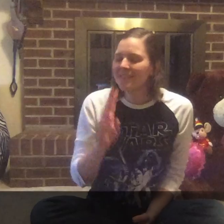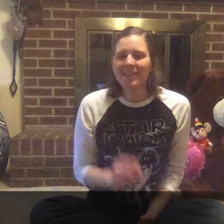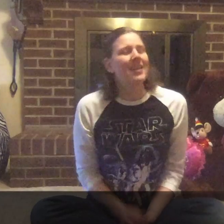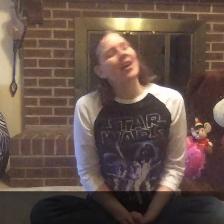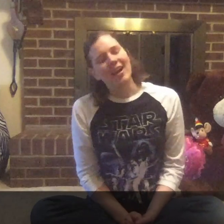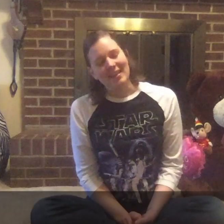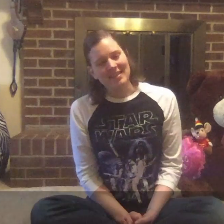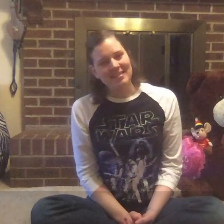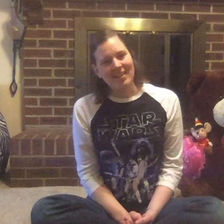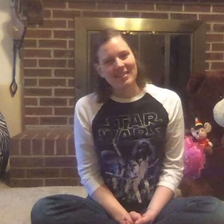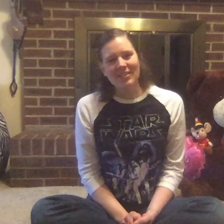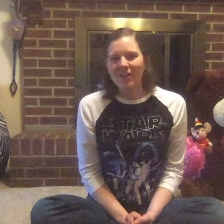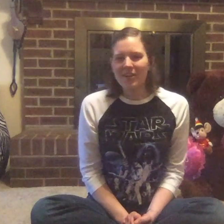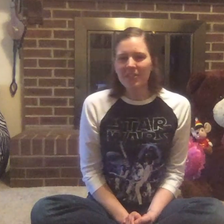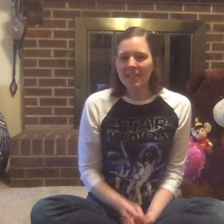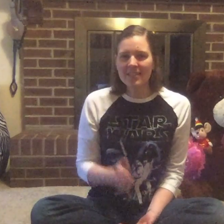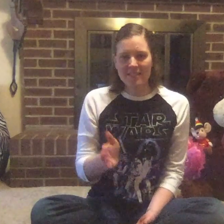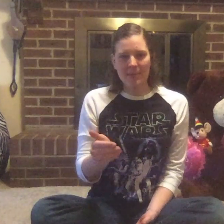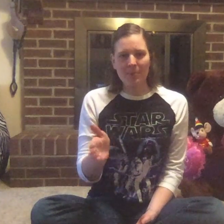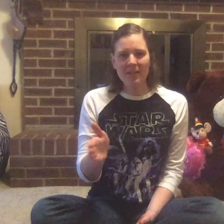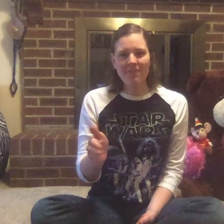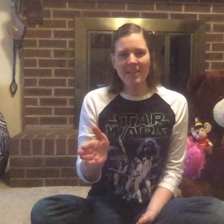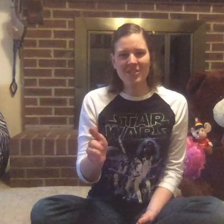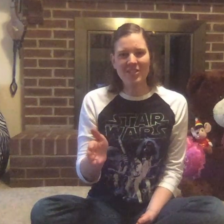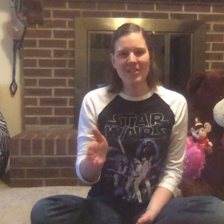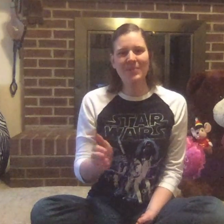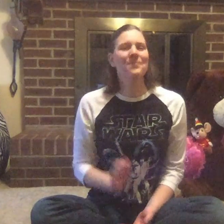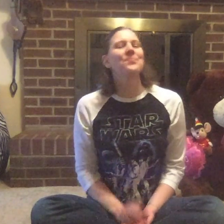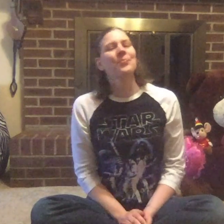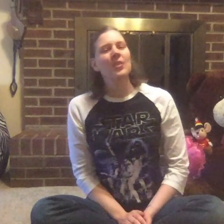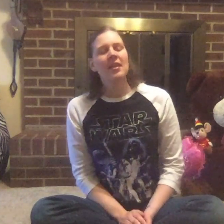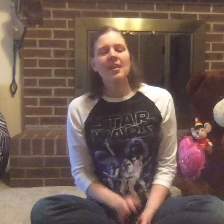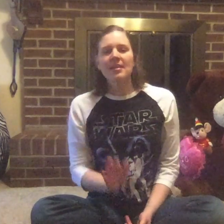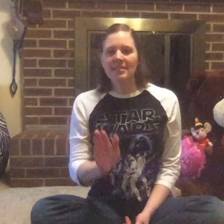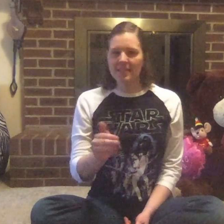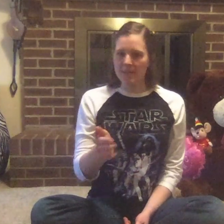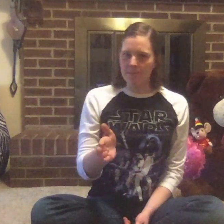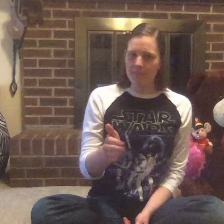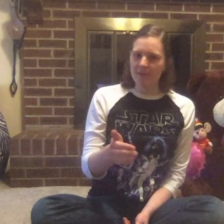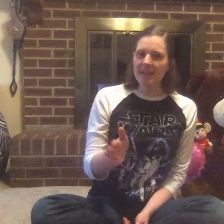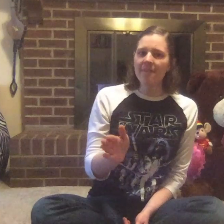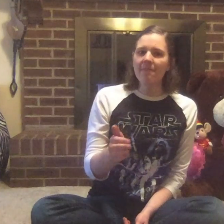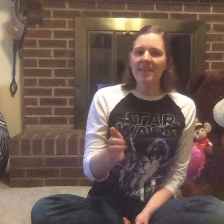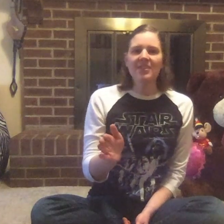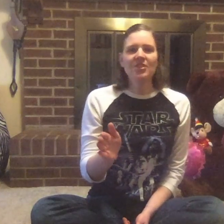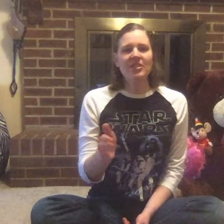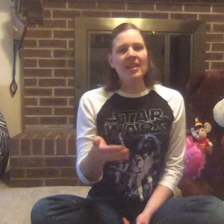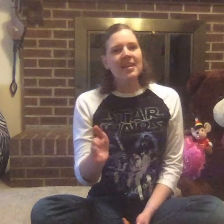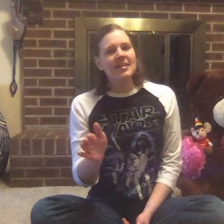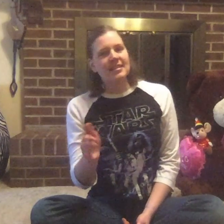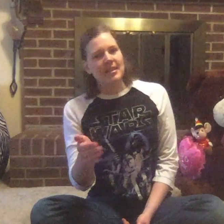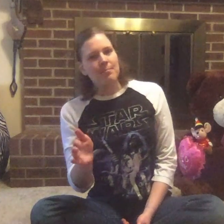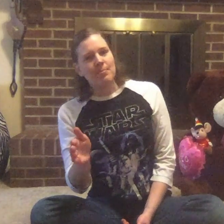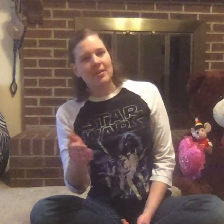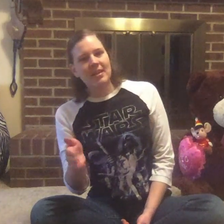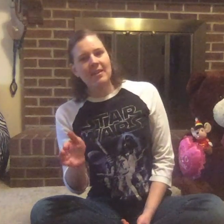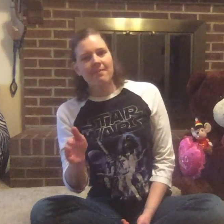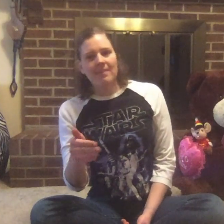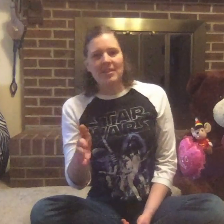All right, this song is called Slippery fish. Slippery fish, slippery fish,